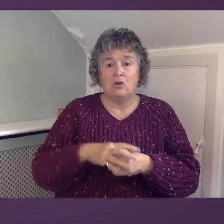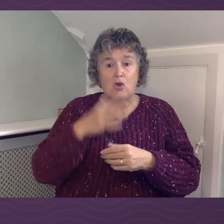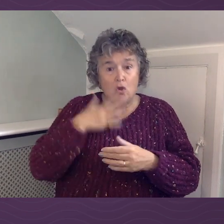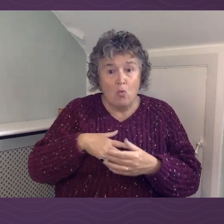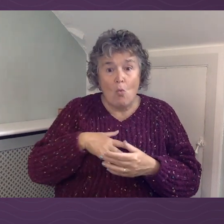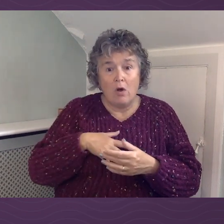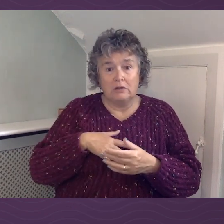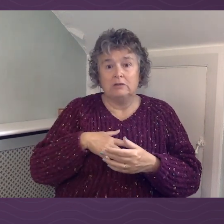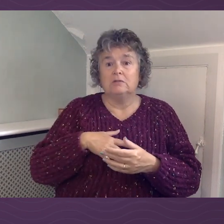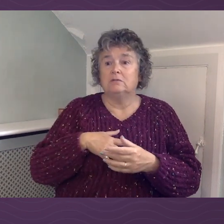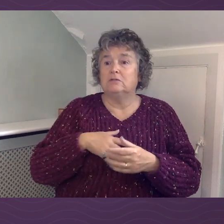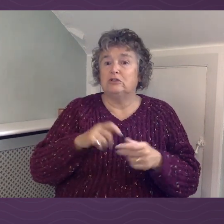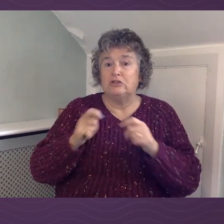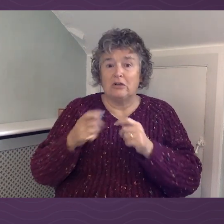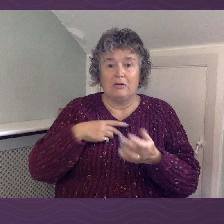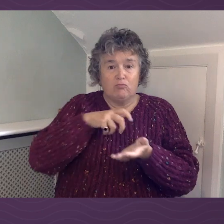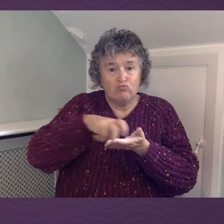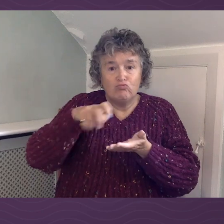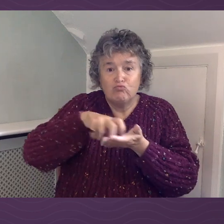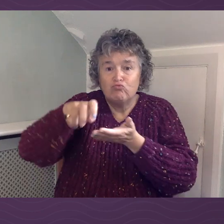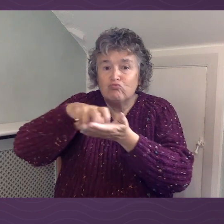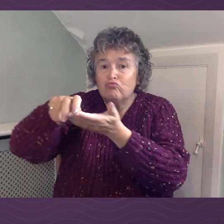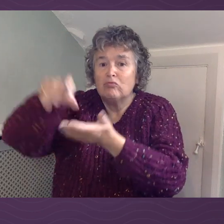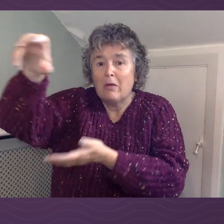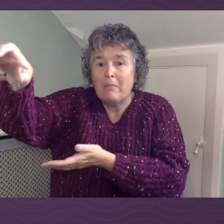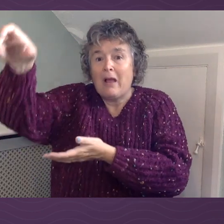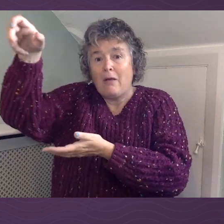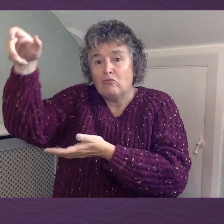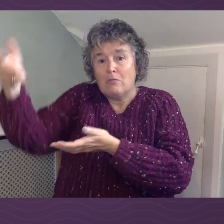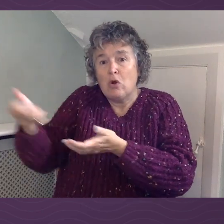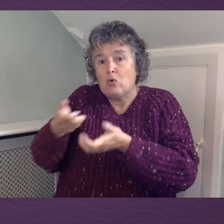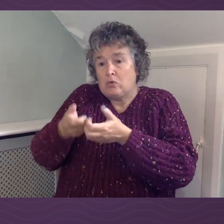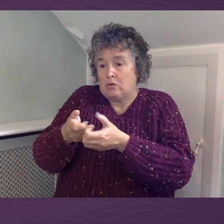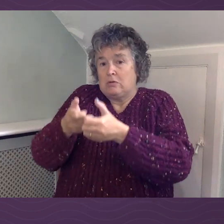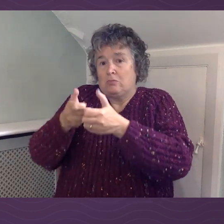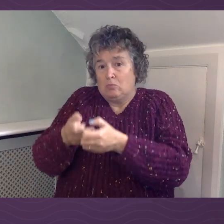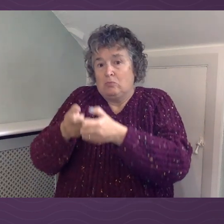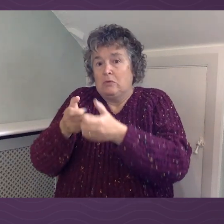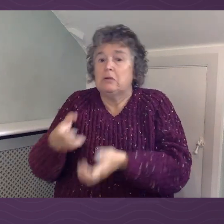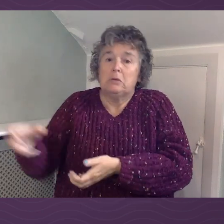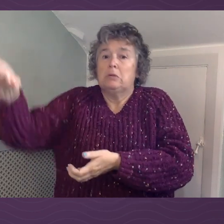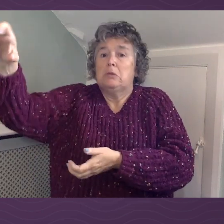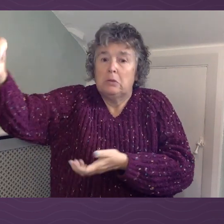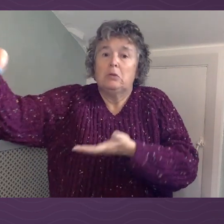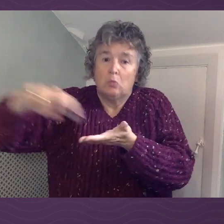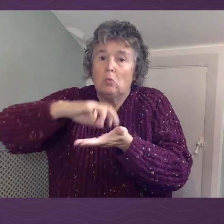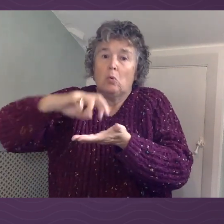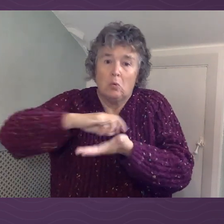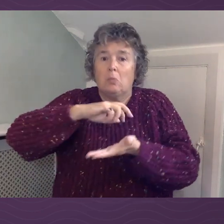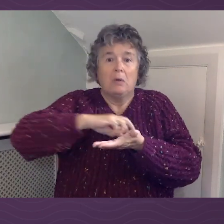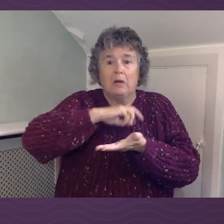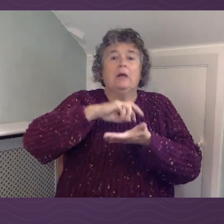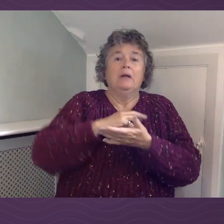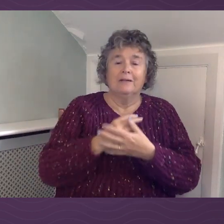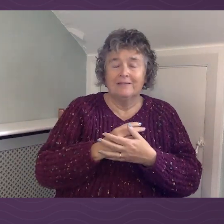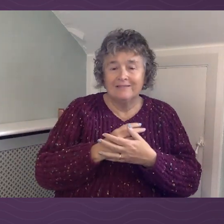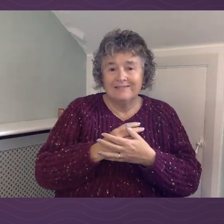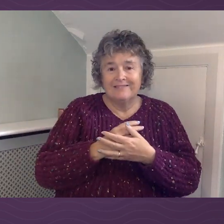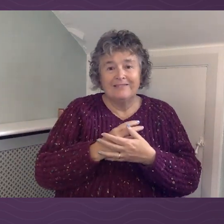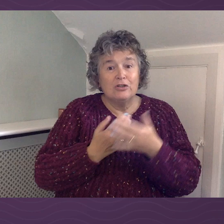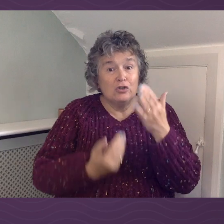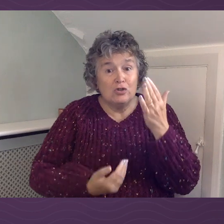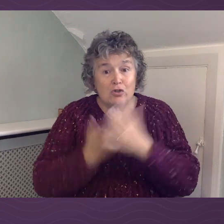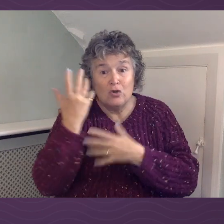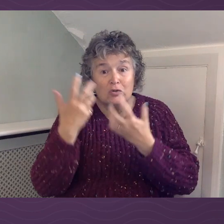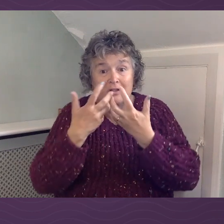to turn the channel over, you had to get up, walk across the room, pick up the remote control, push the button, put it down, walk back. You know, we